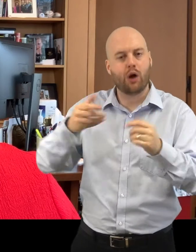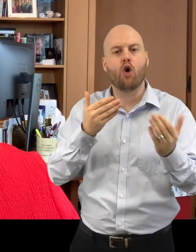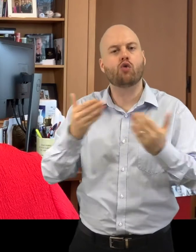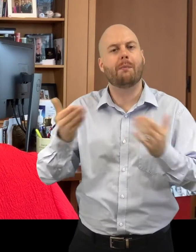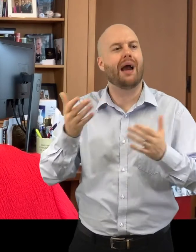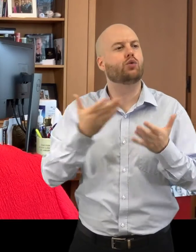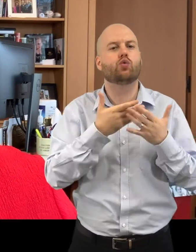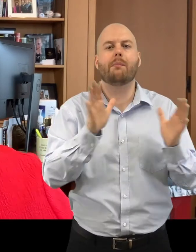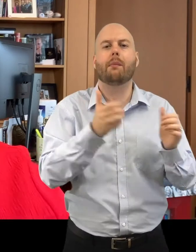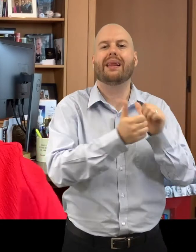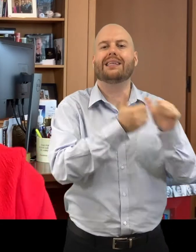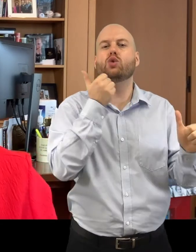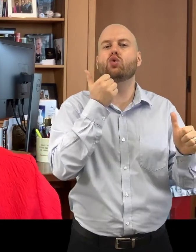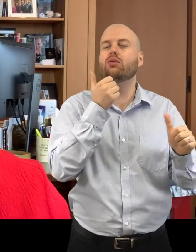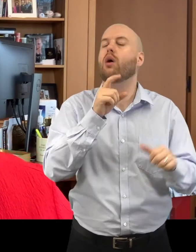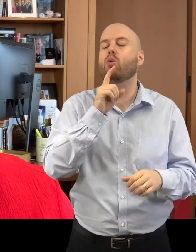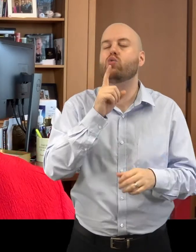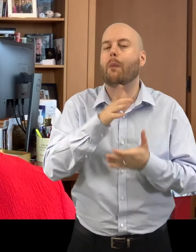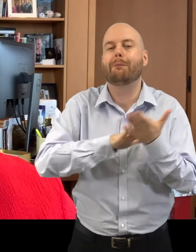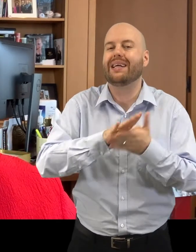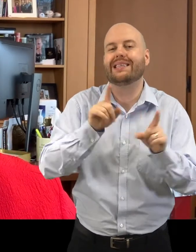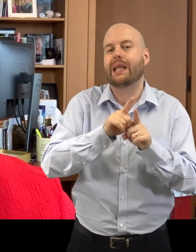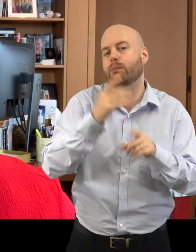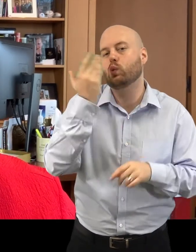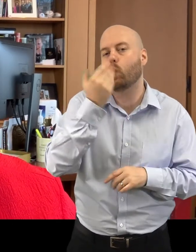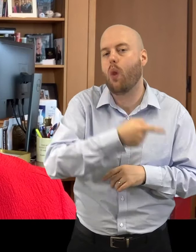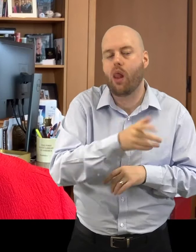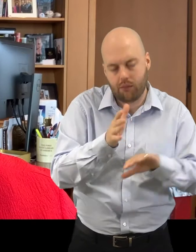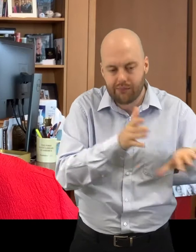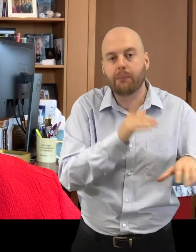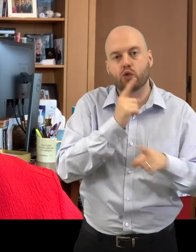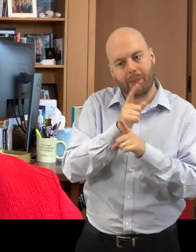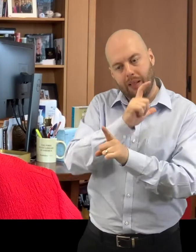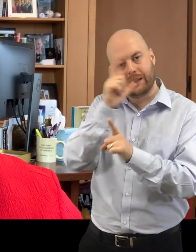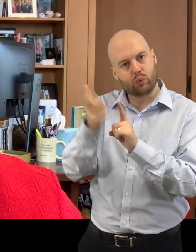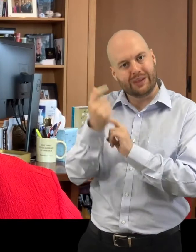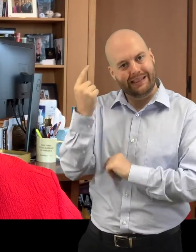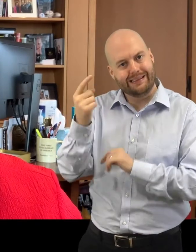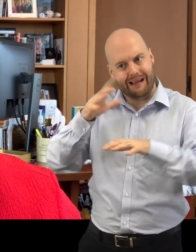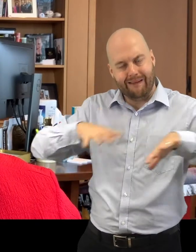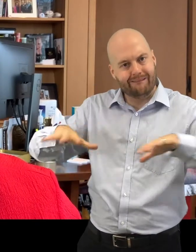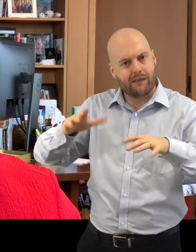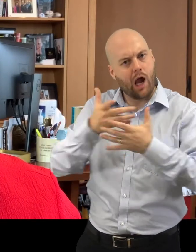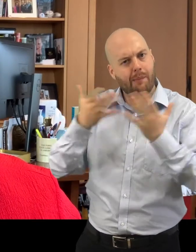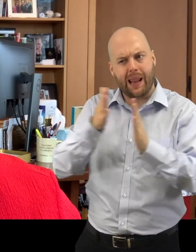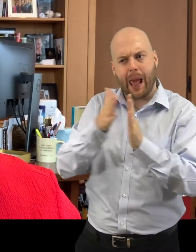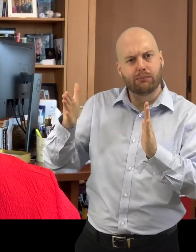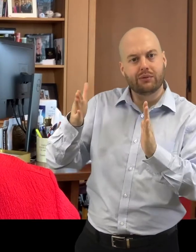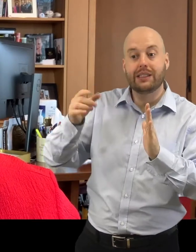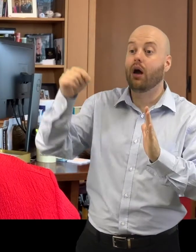public institution other than schools and that they are entities that can contribute to